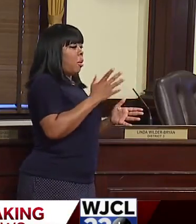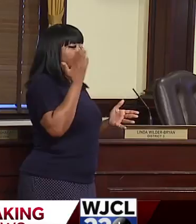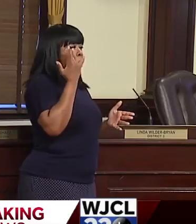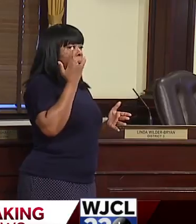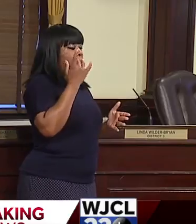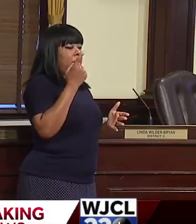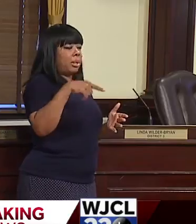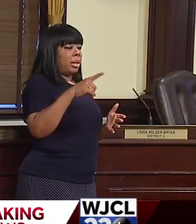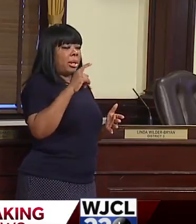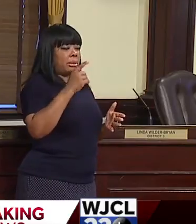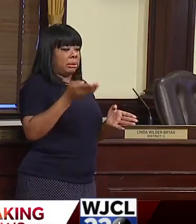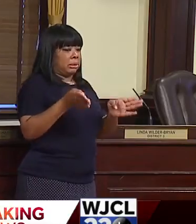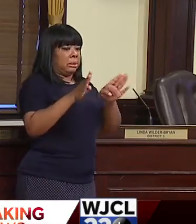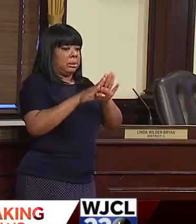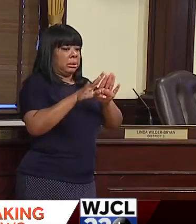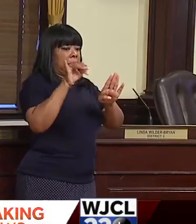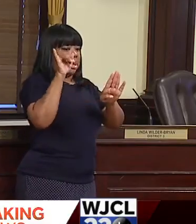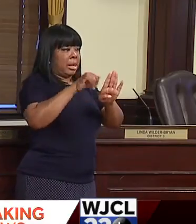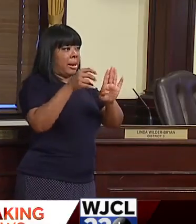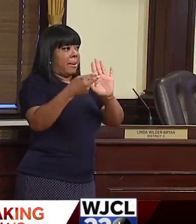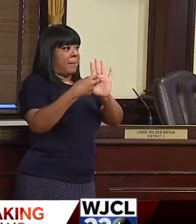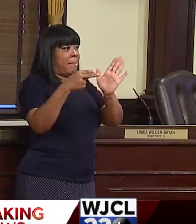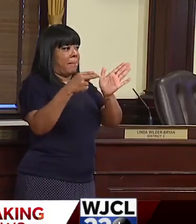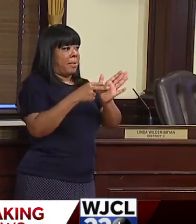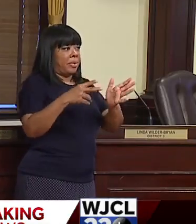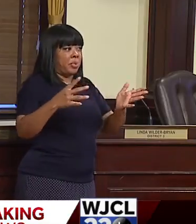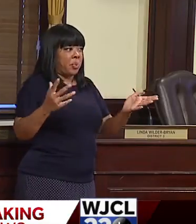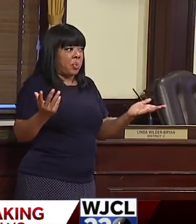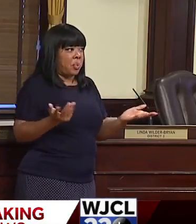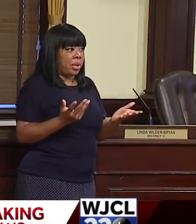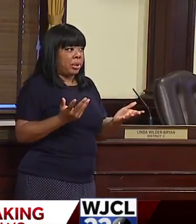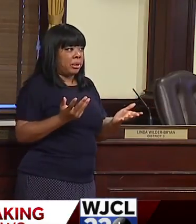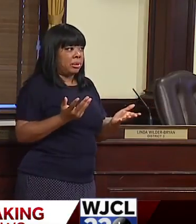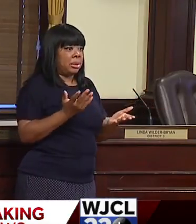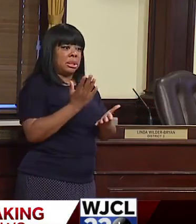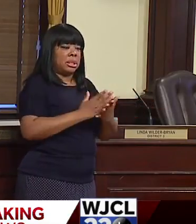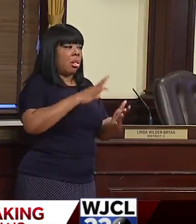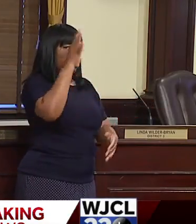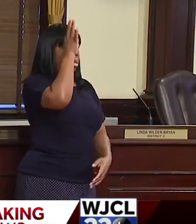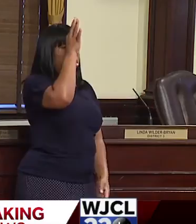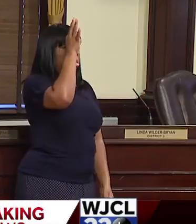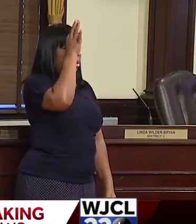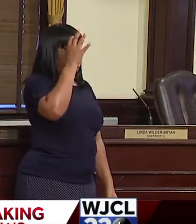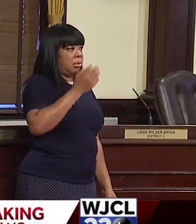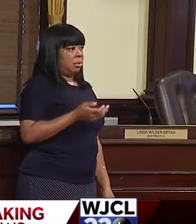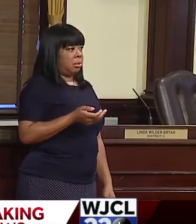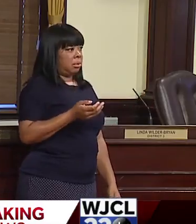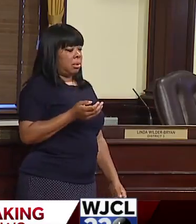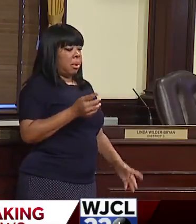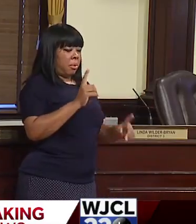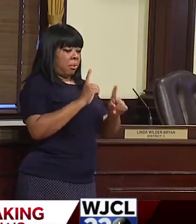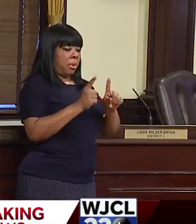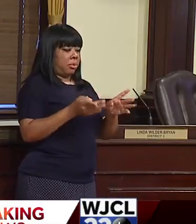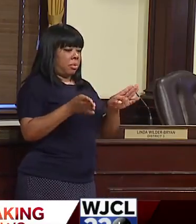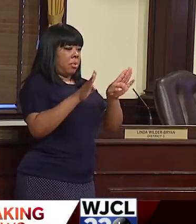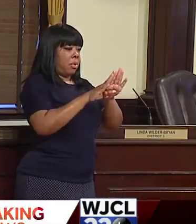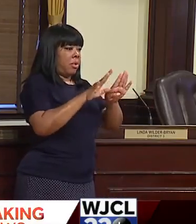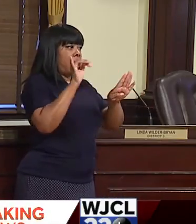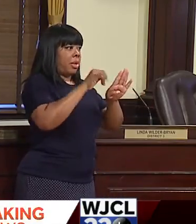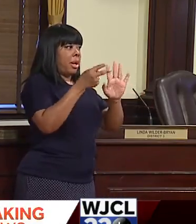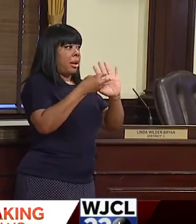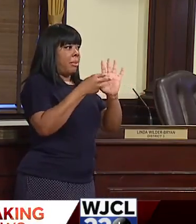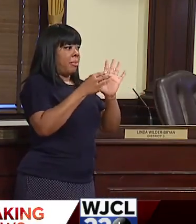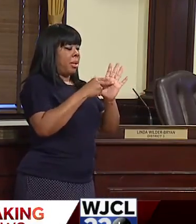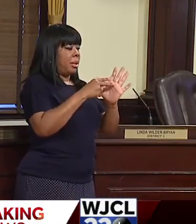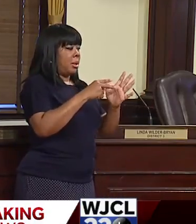recognize what shut it down means. We shut it down means that we have, um, really eliminate